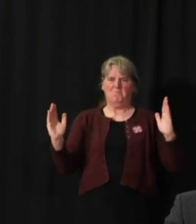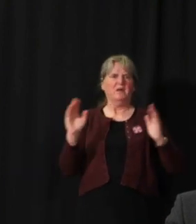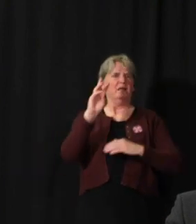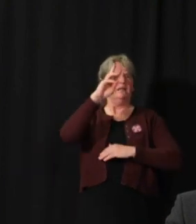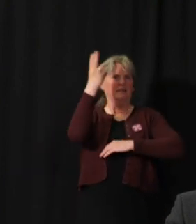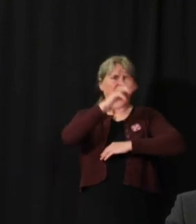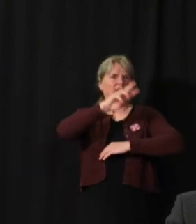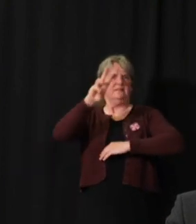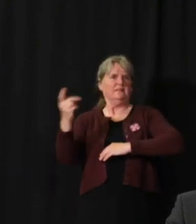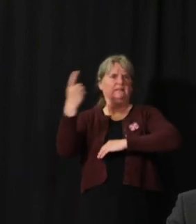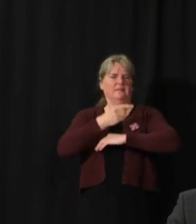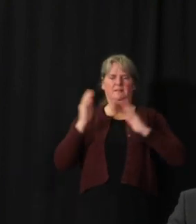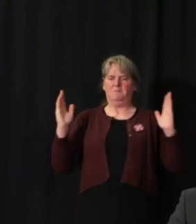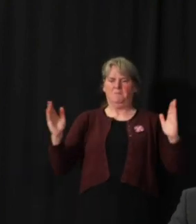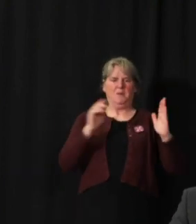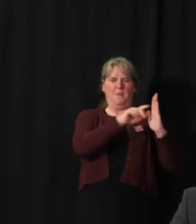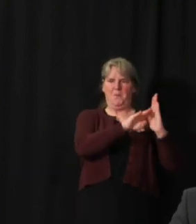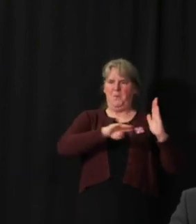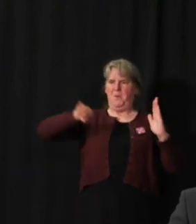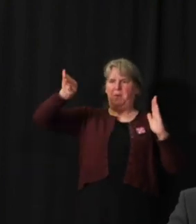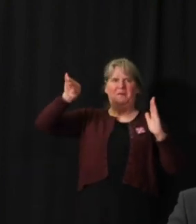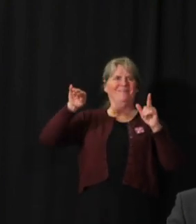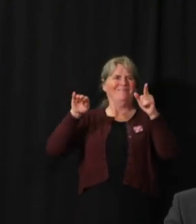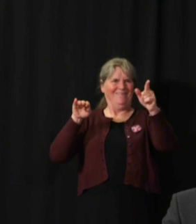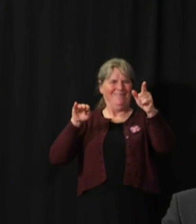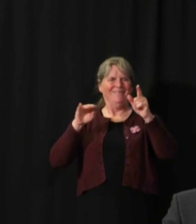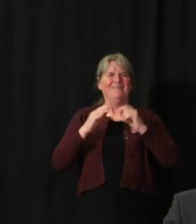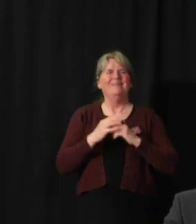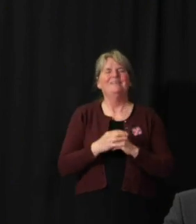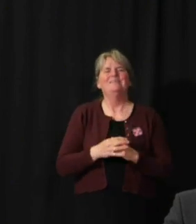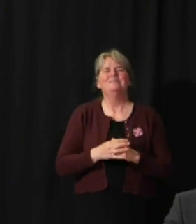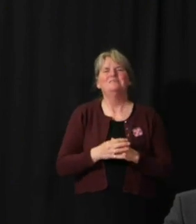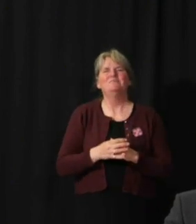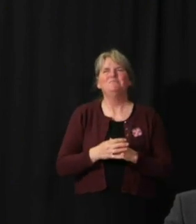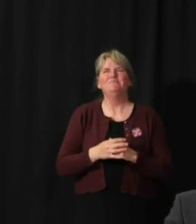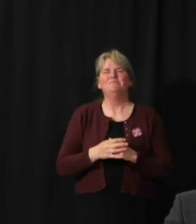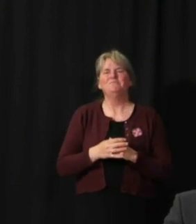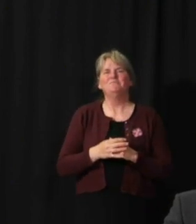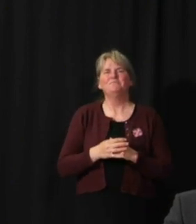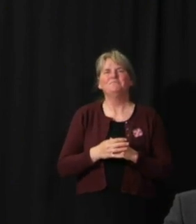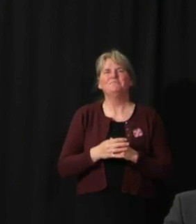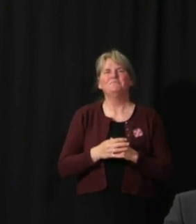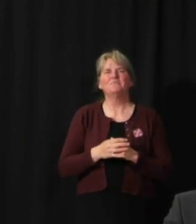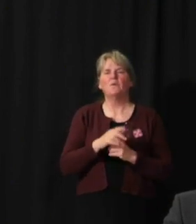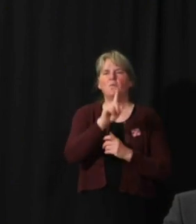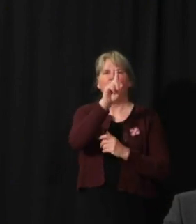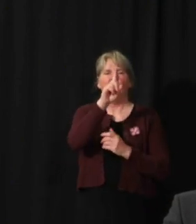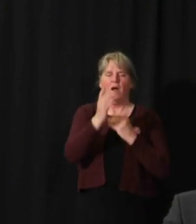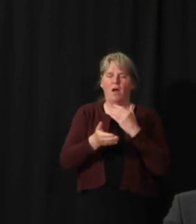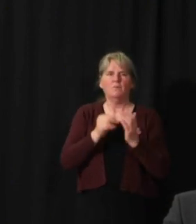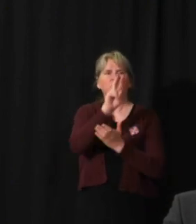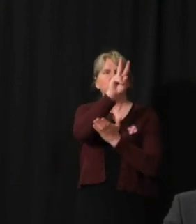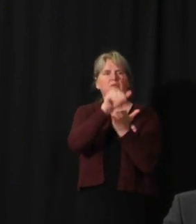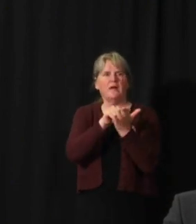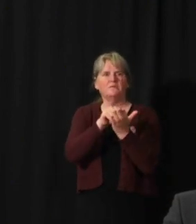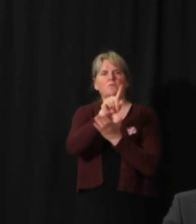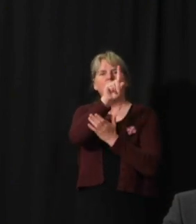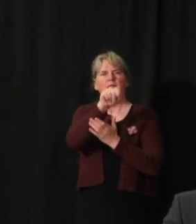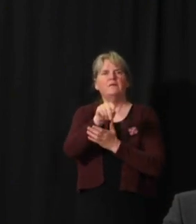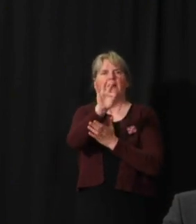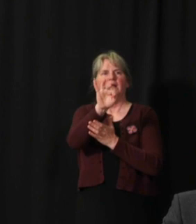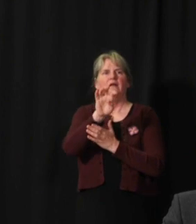show us an accumulated number of cases of 2,000, almost 2,000 cases,